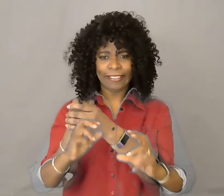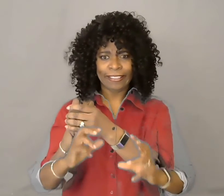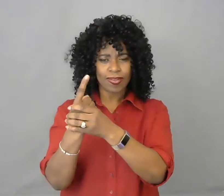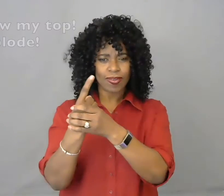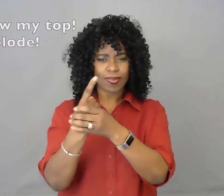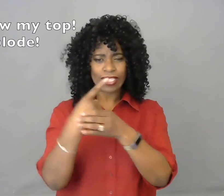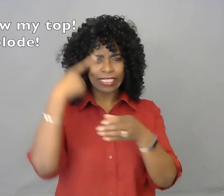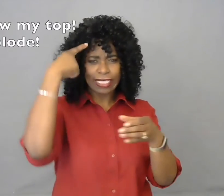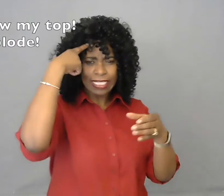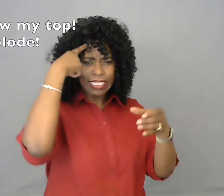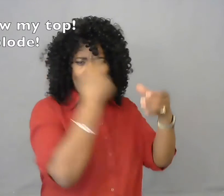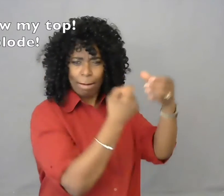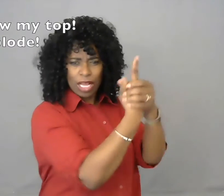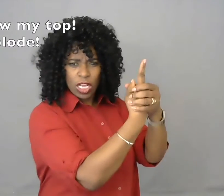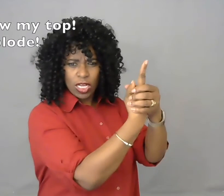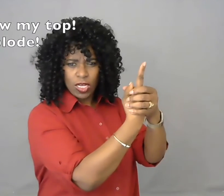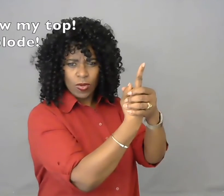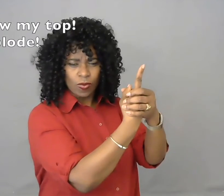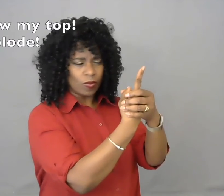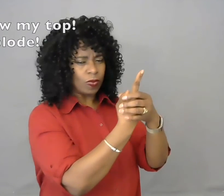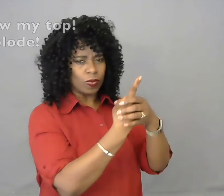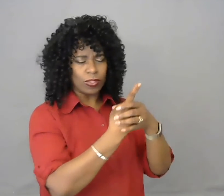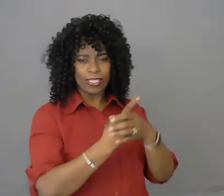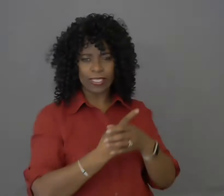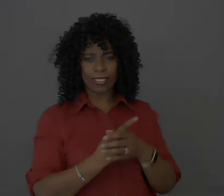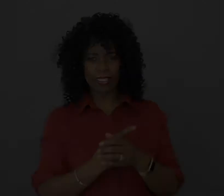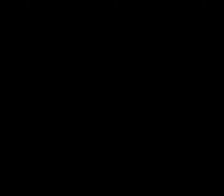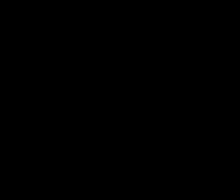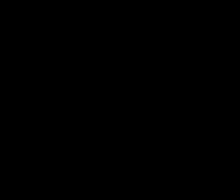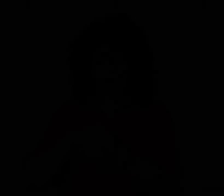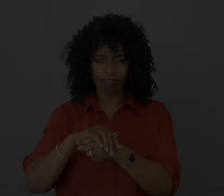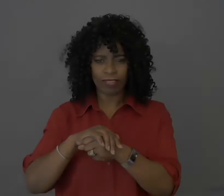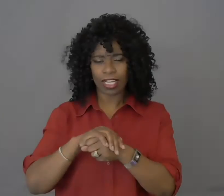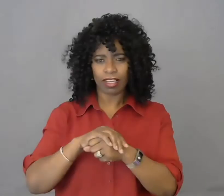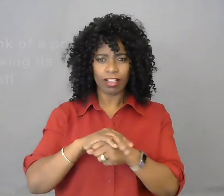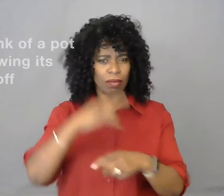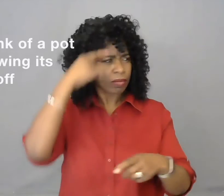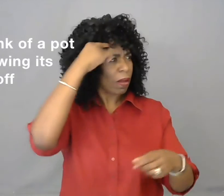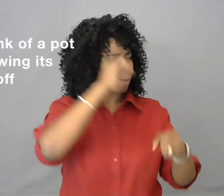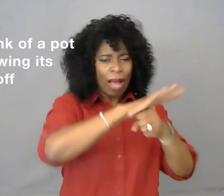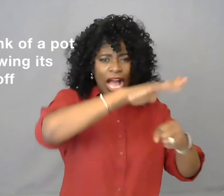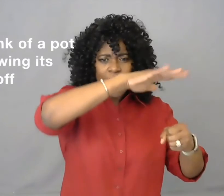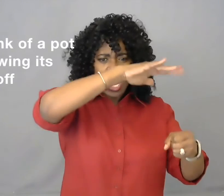Up in here, up in here Y'all gon' make me act a- Y'all BOOM!